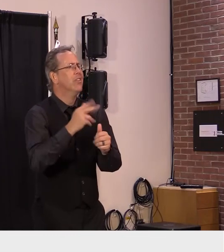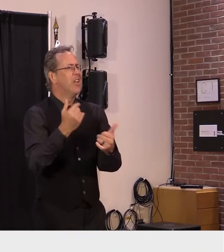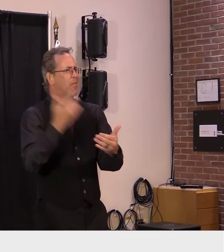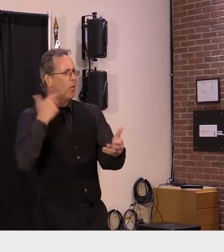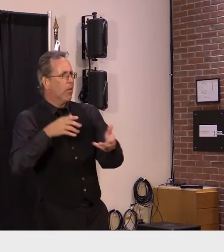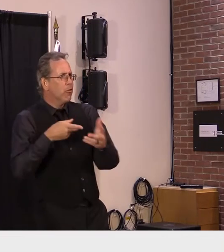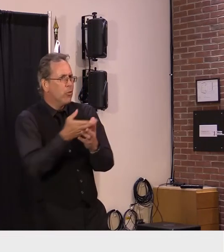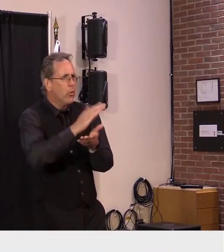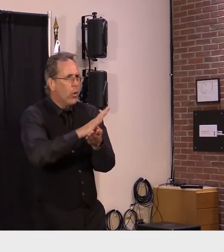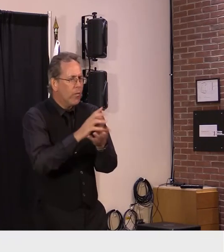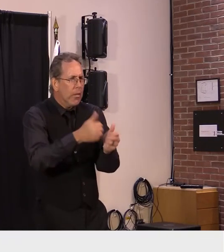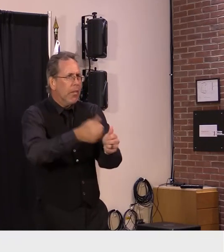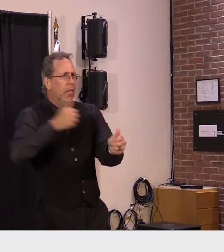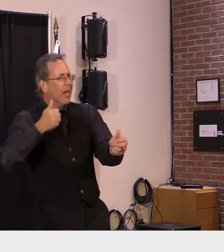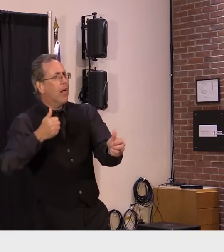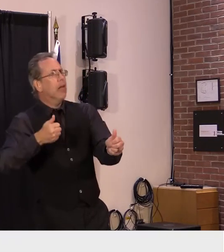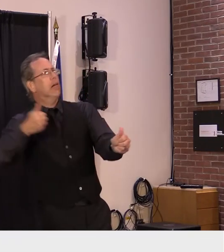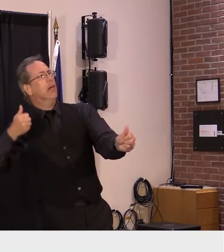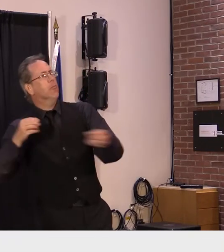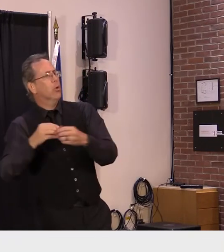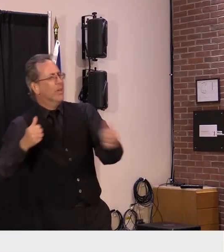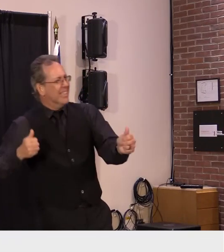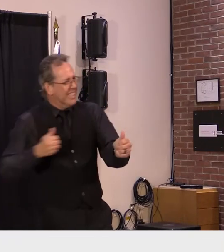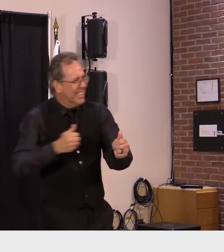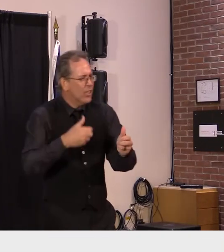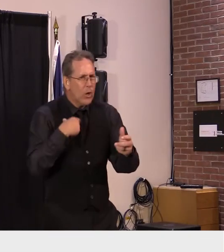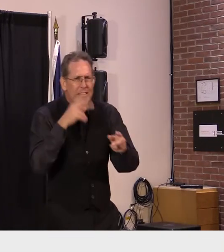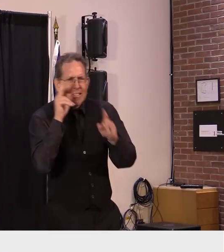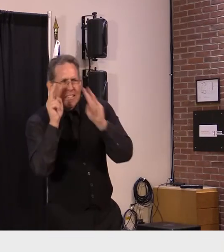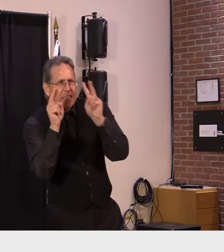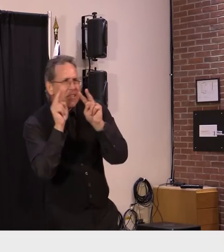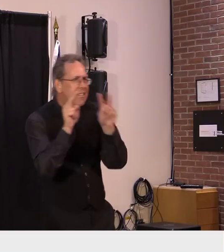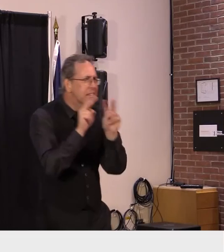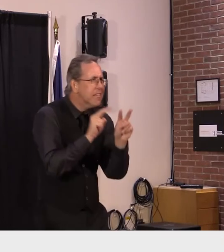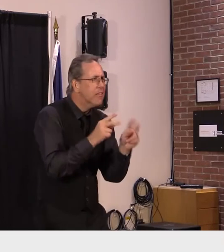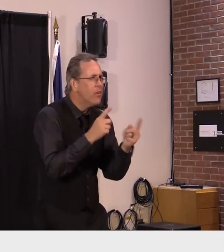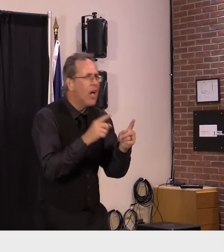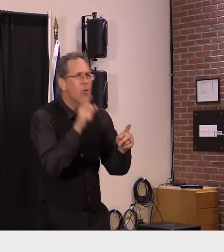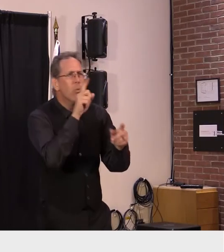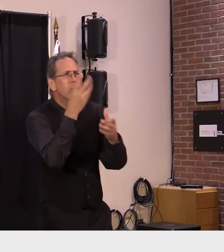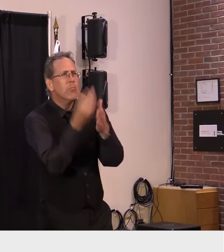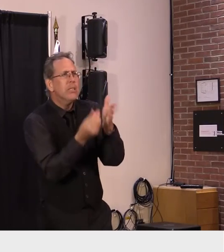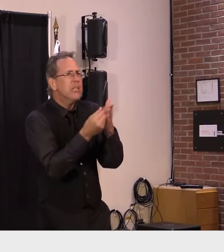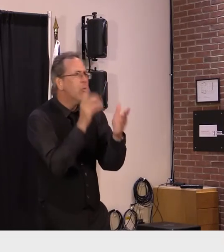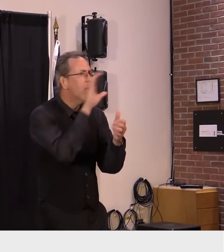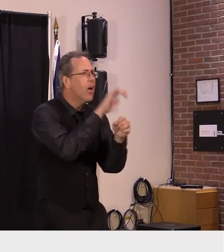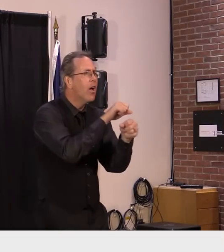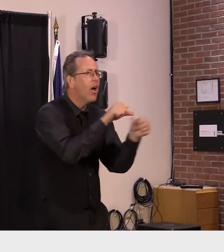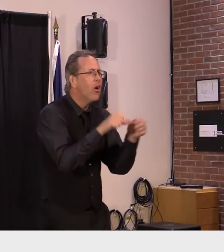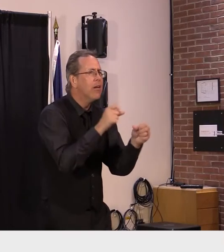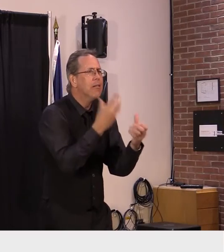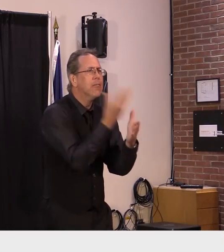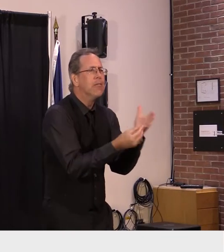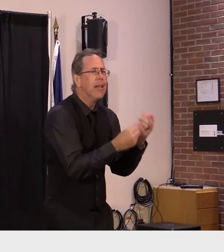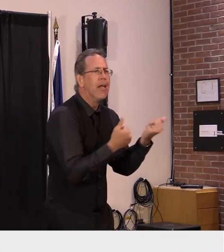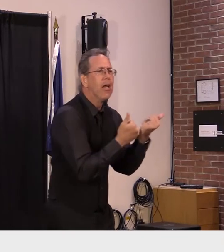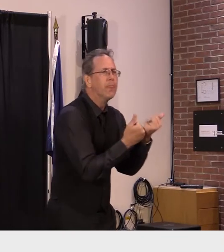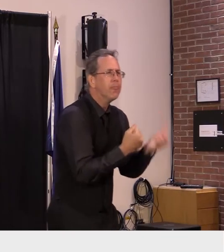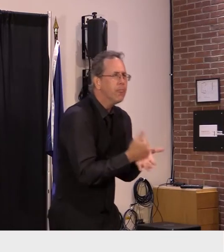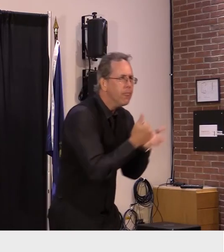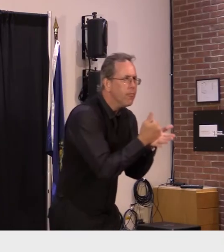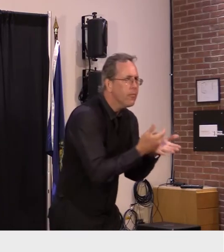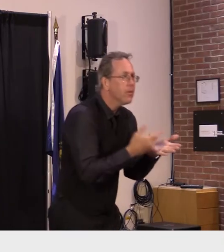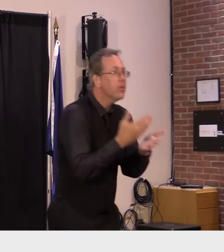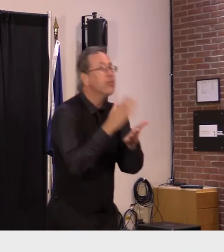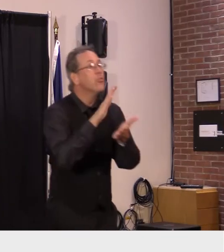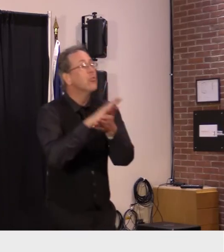to look across the different regions of our state and to disaggregate the information to look at different subpopulations but i think locally that same work